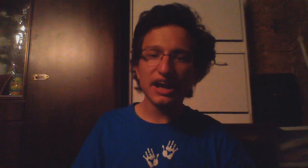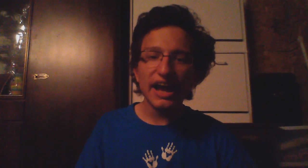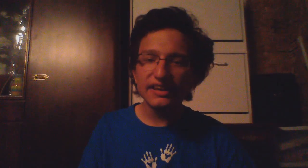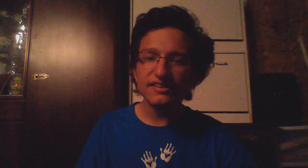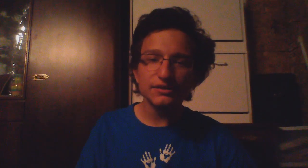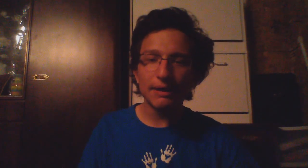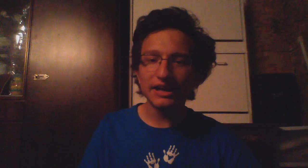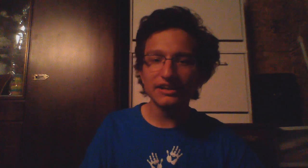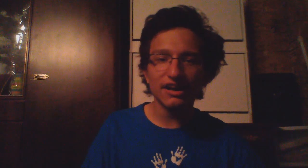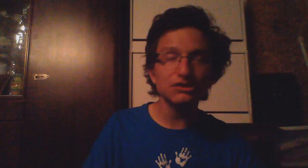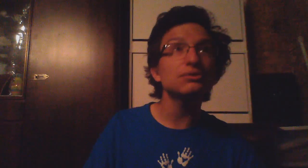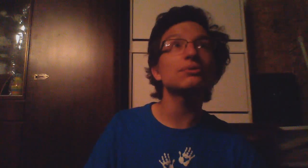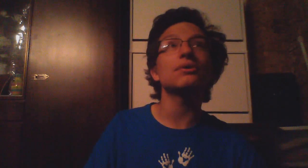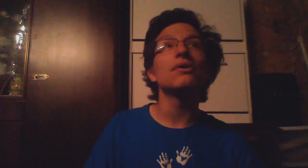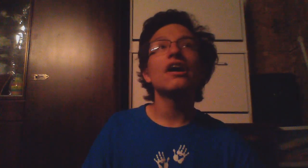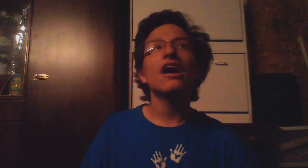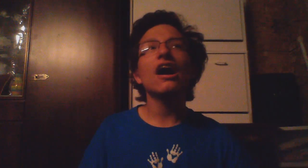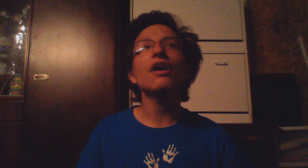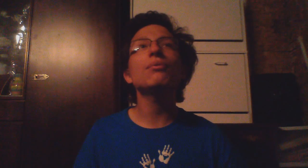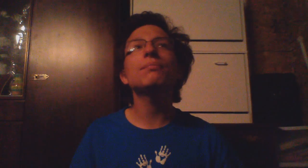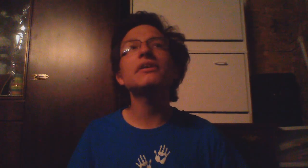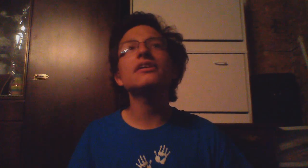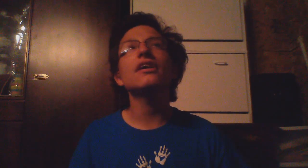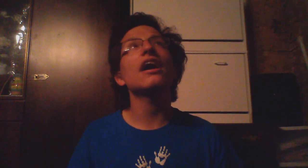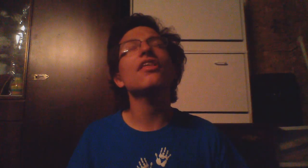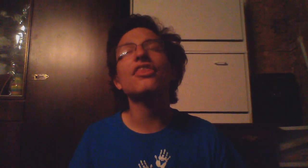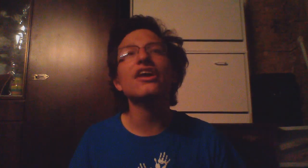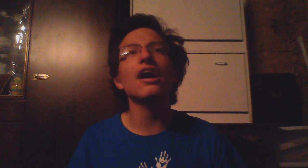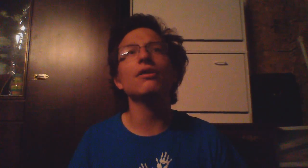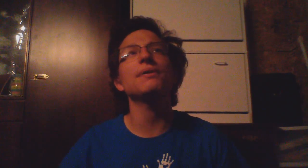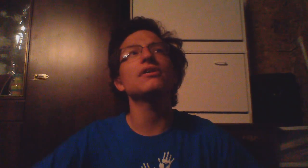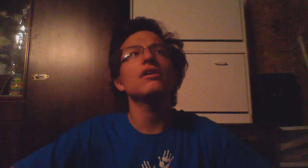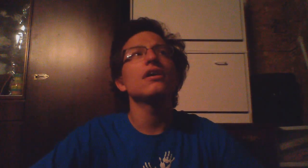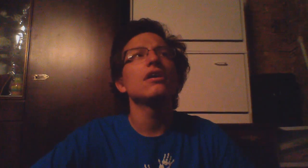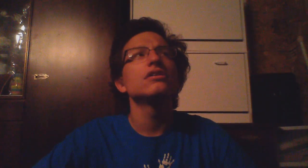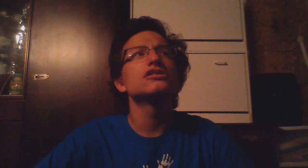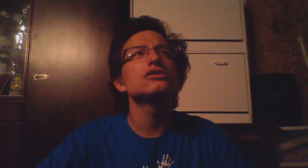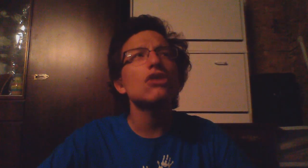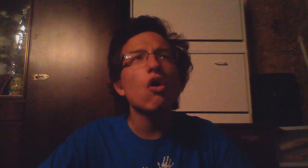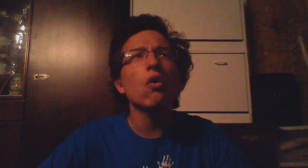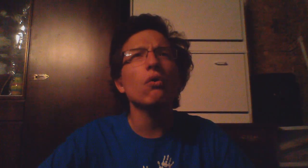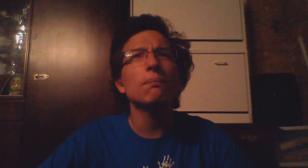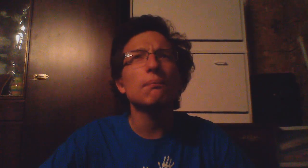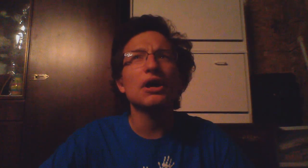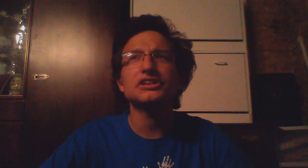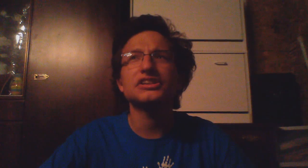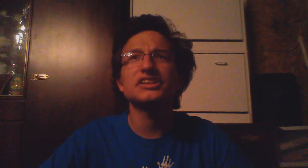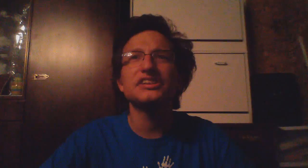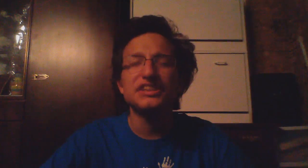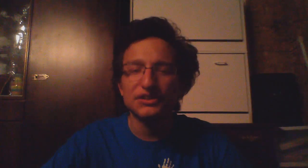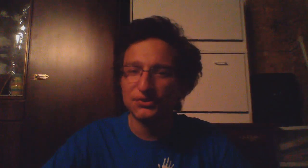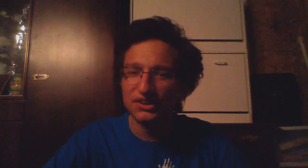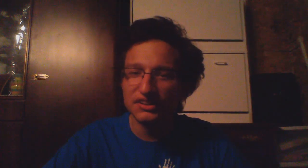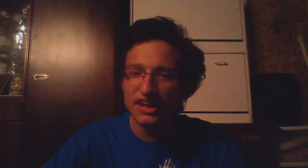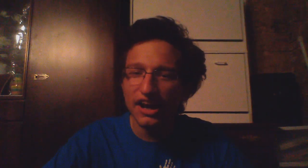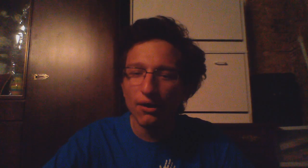I had this back in high school I would be I think I'd be so much different now